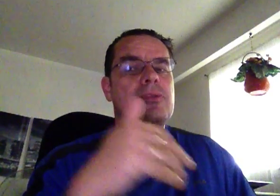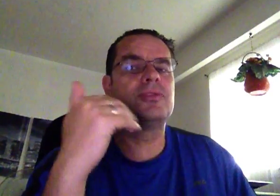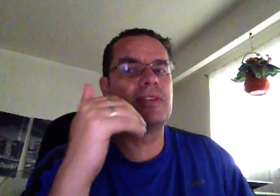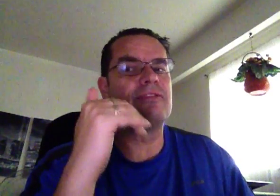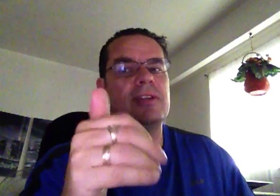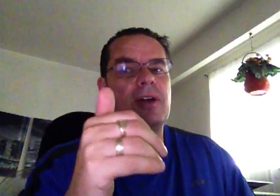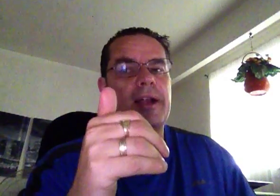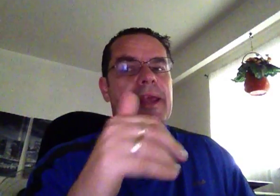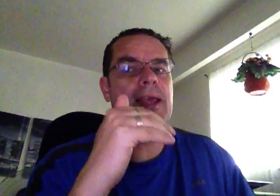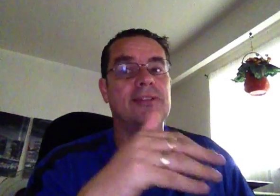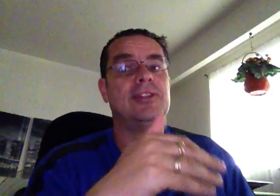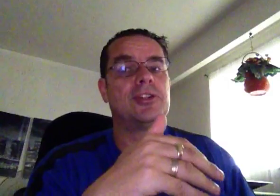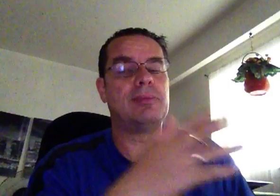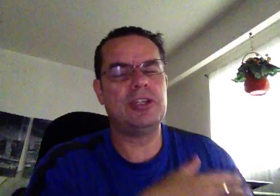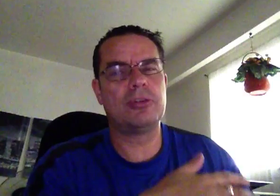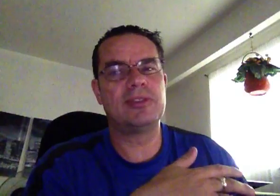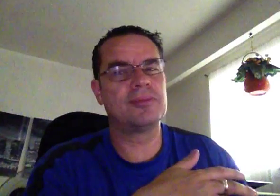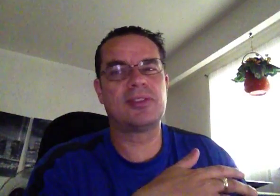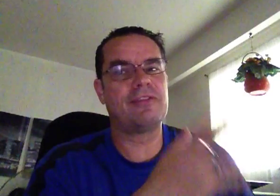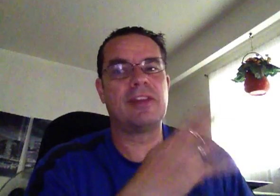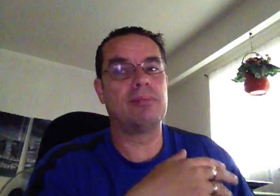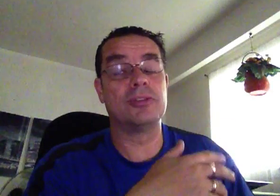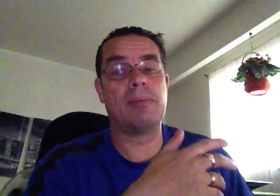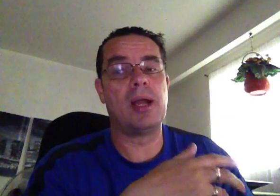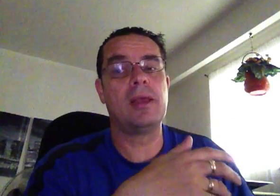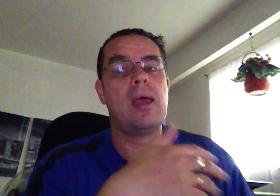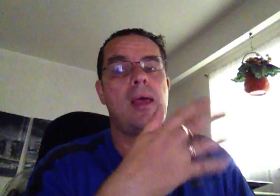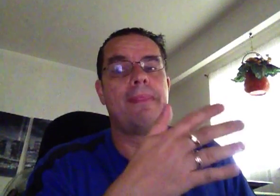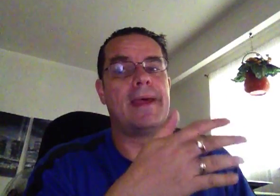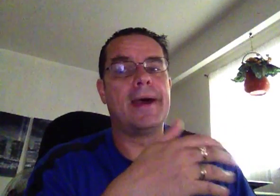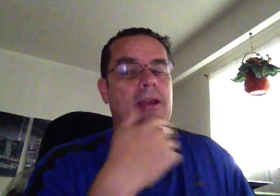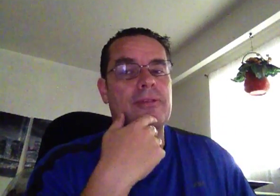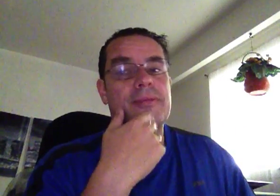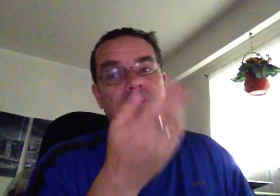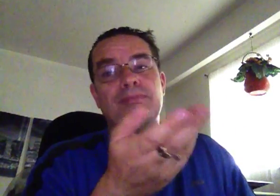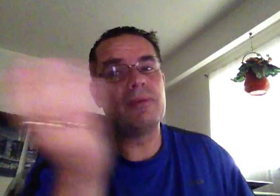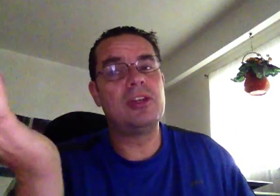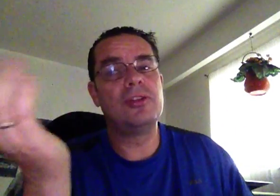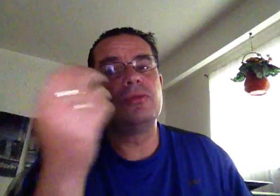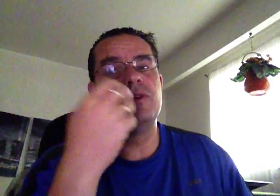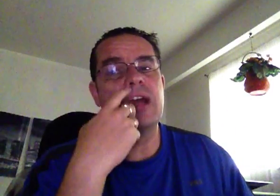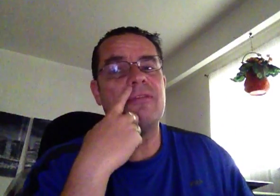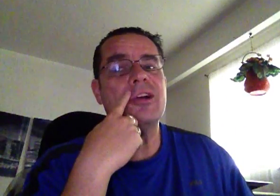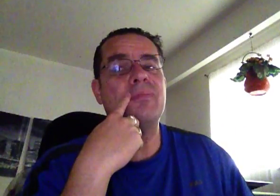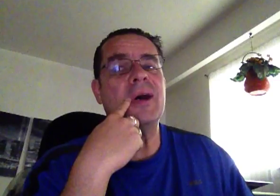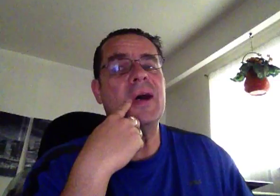do, it's definitely in .NET and C Sharp, you show me some stuff that blows my mind, that I don't, probably you could do in Java, but